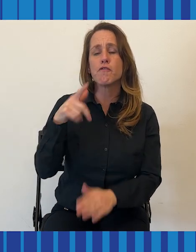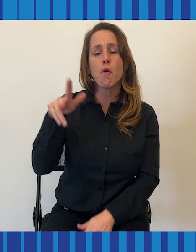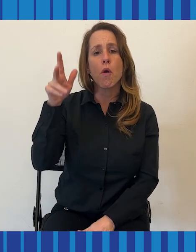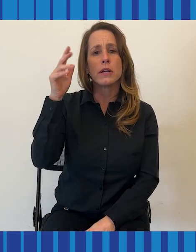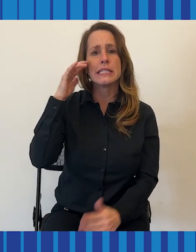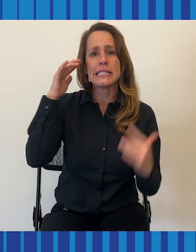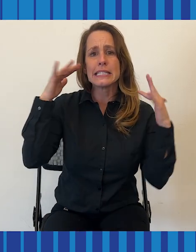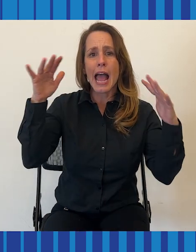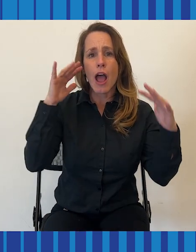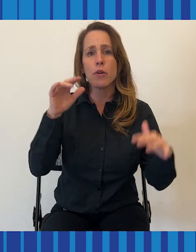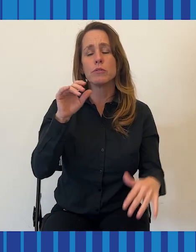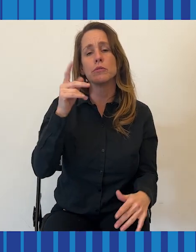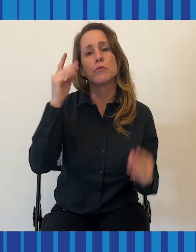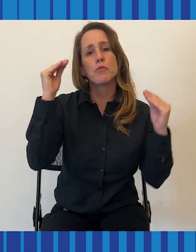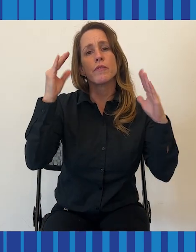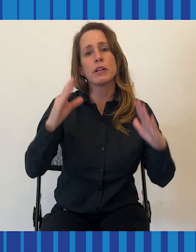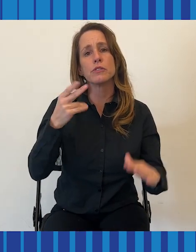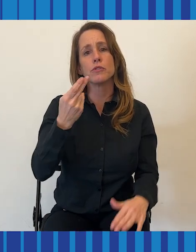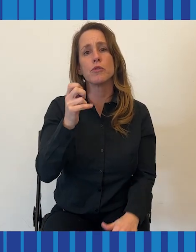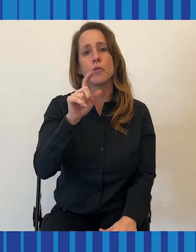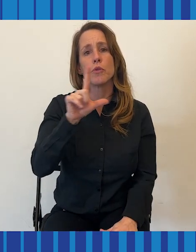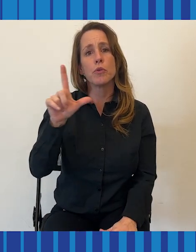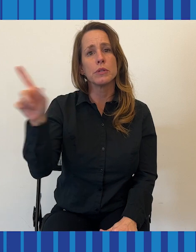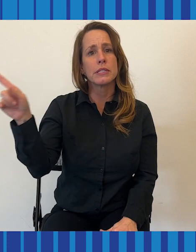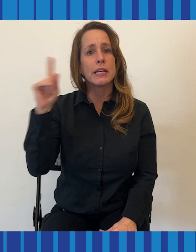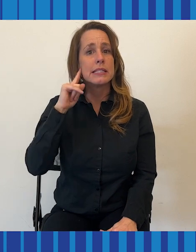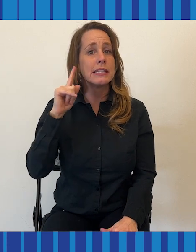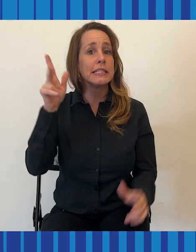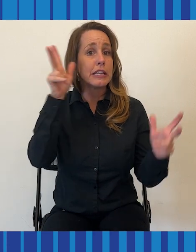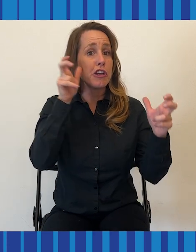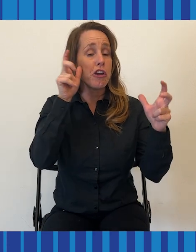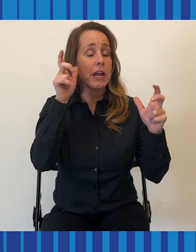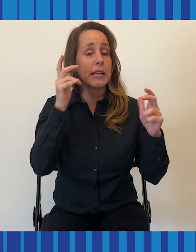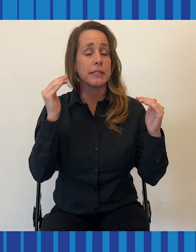that many aspects of his hearing are enhanced because he is autistic.